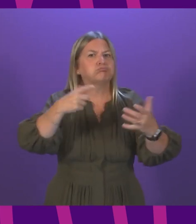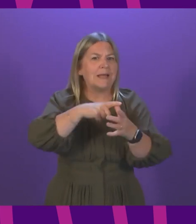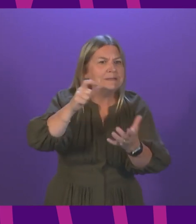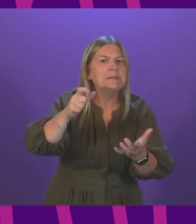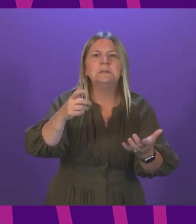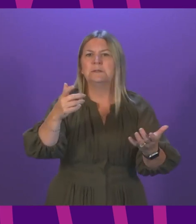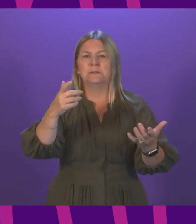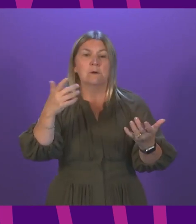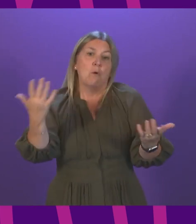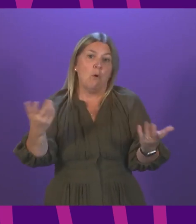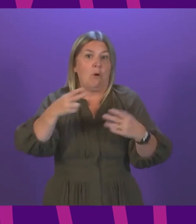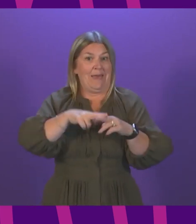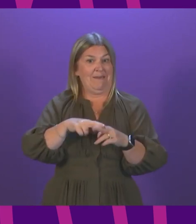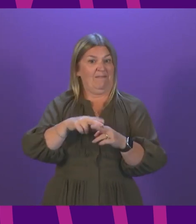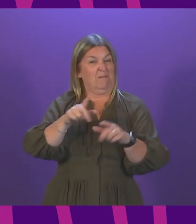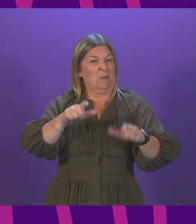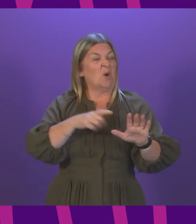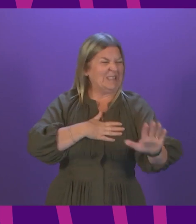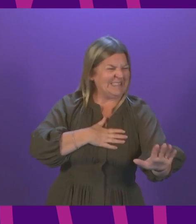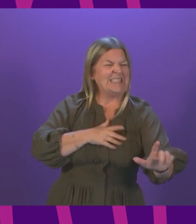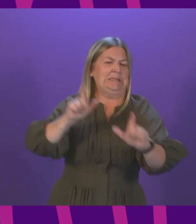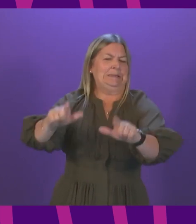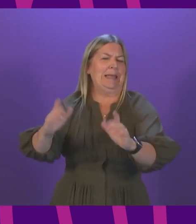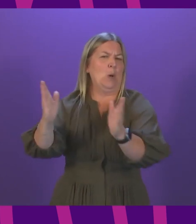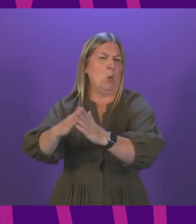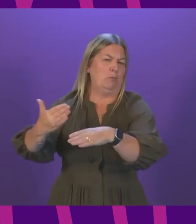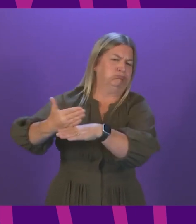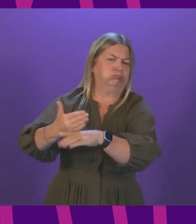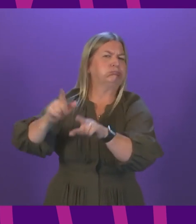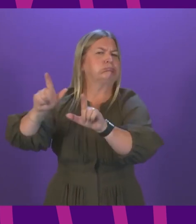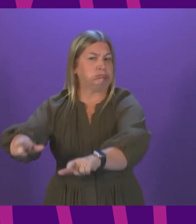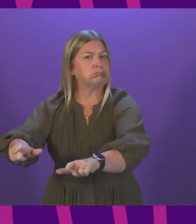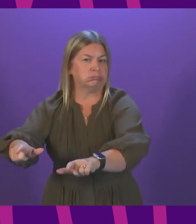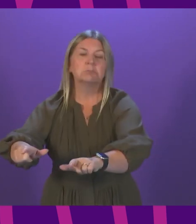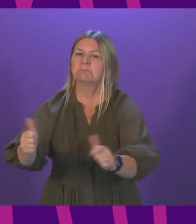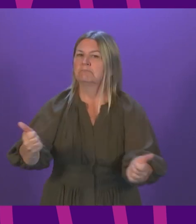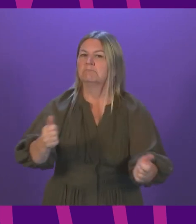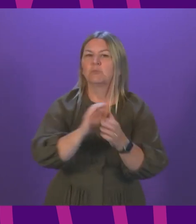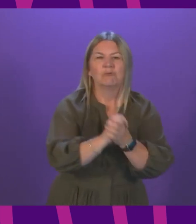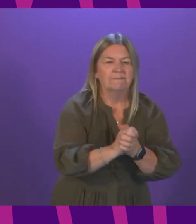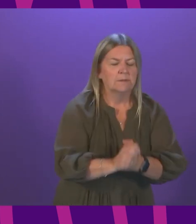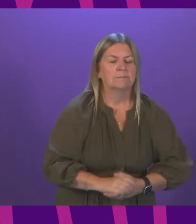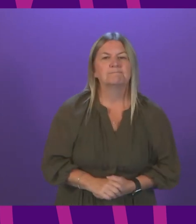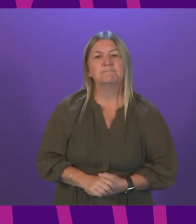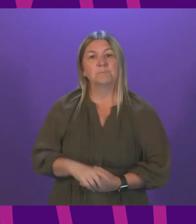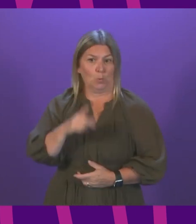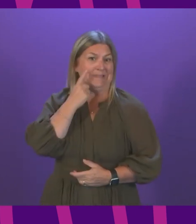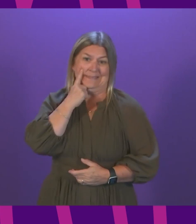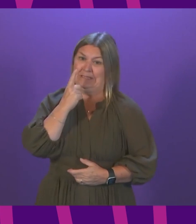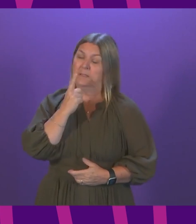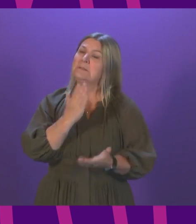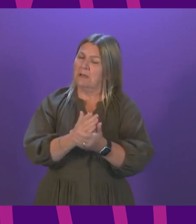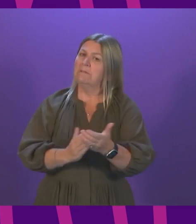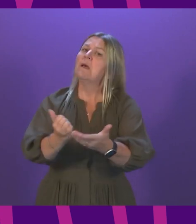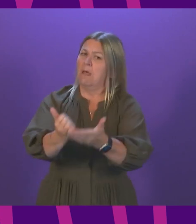possible continued home working. These efforts are making a difference. We can see that in the most recent data, so